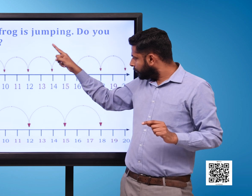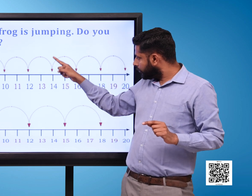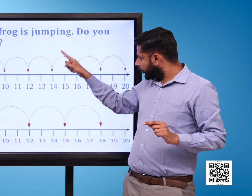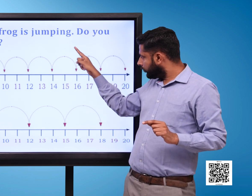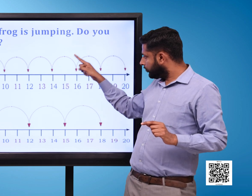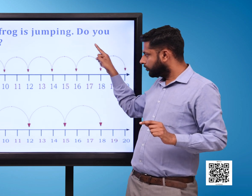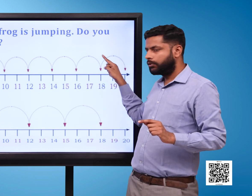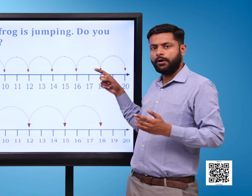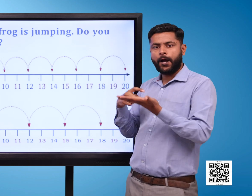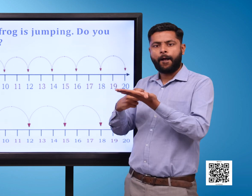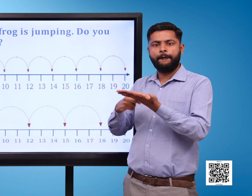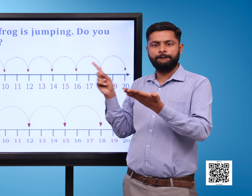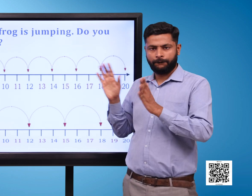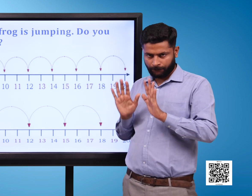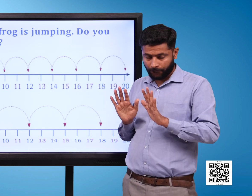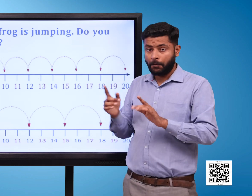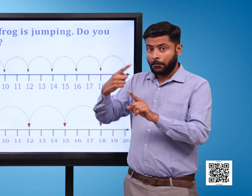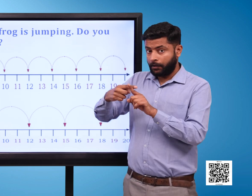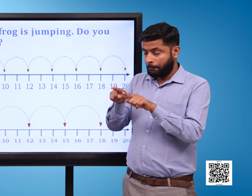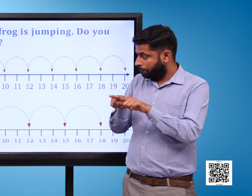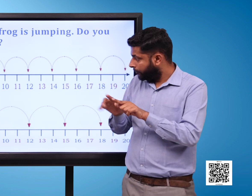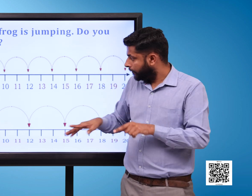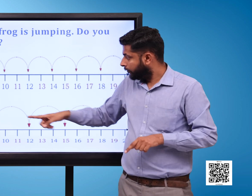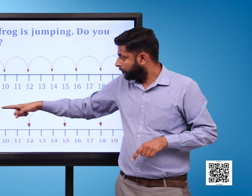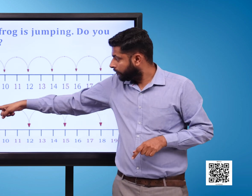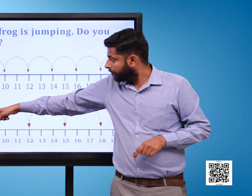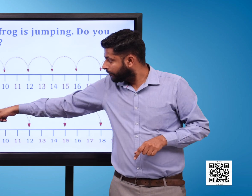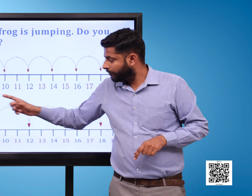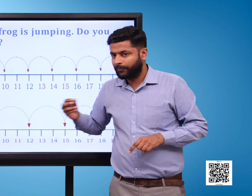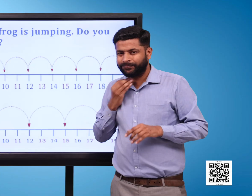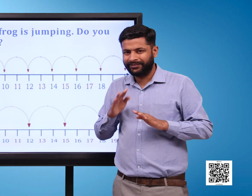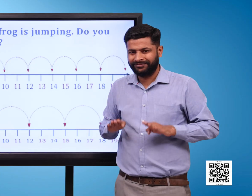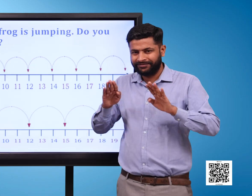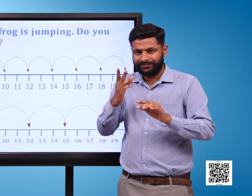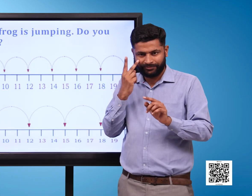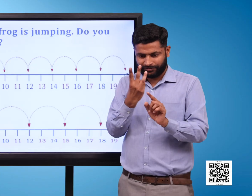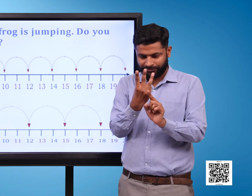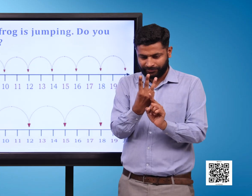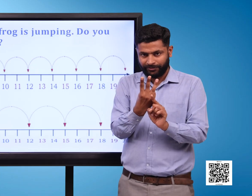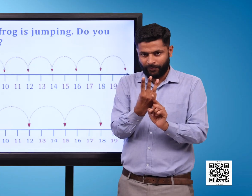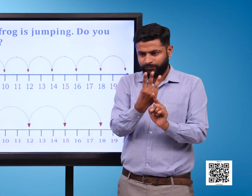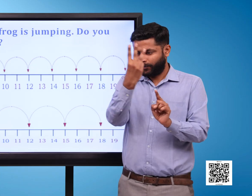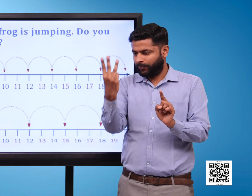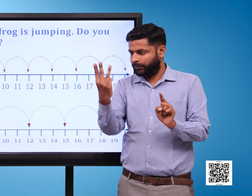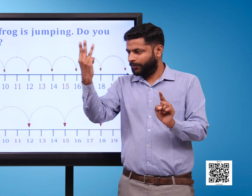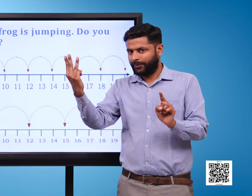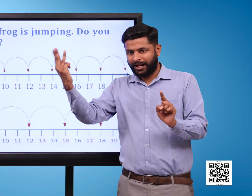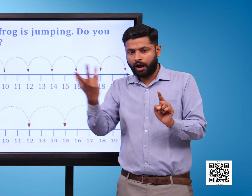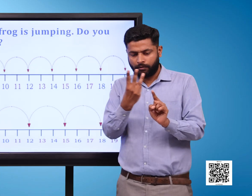18 And finally From 18 to 20 In the second number line The first number is 1 And last number is 20